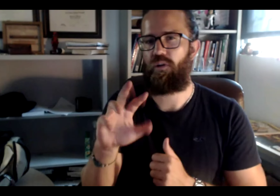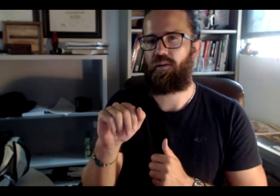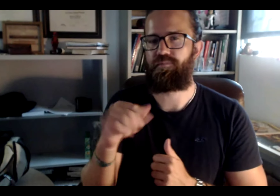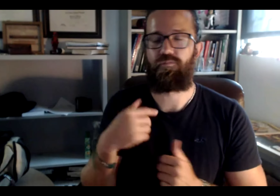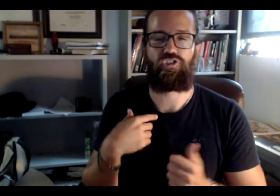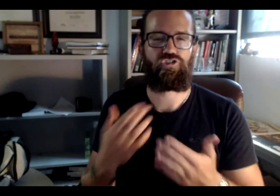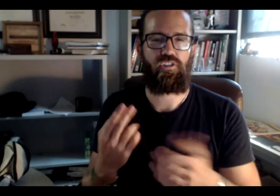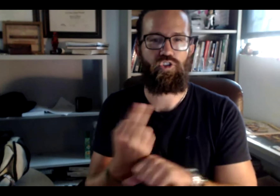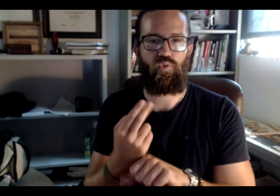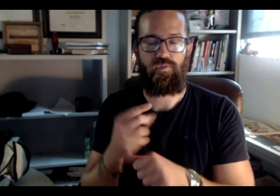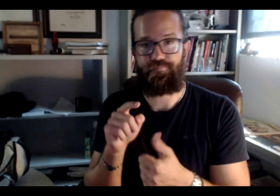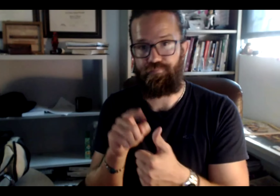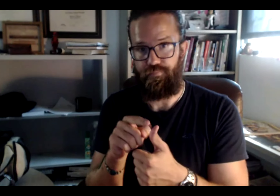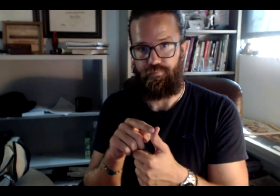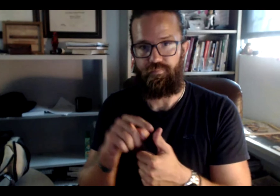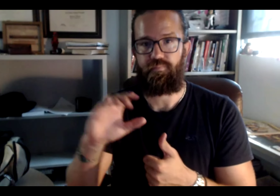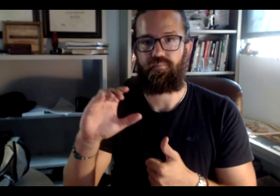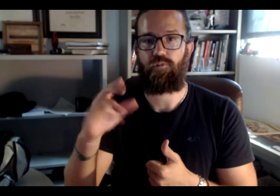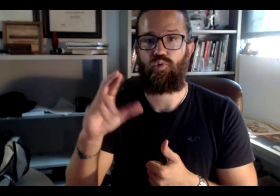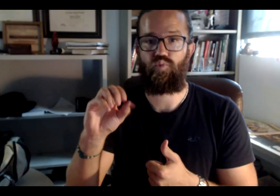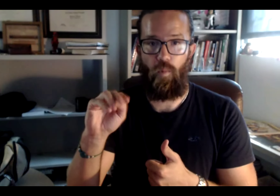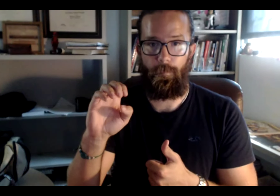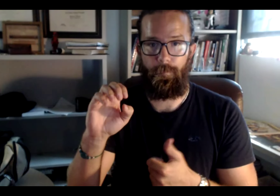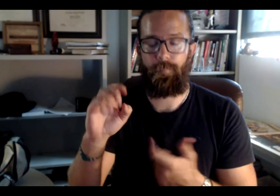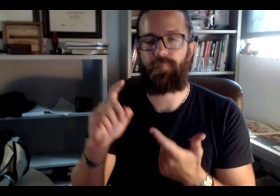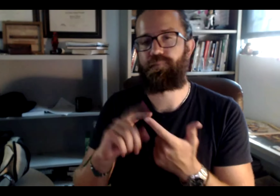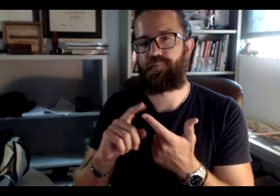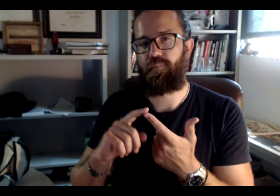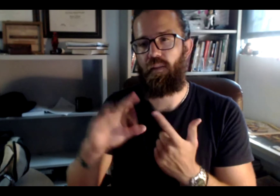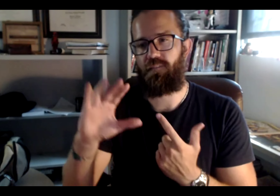really compatible. So I suggest you use